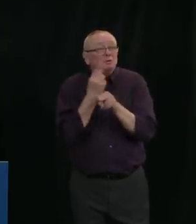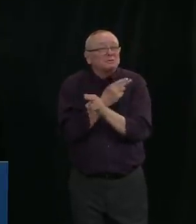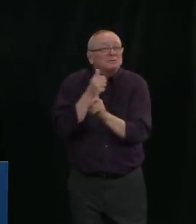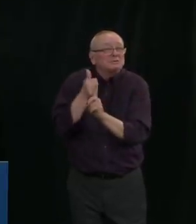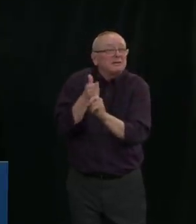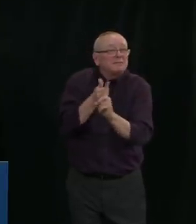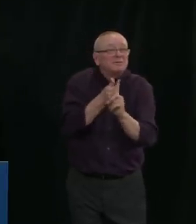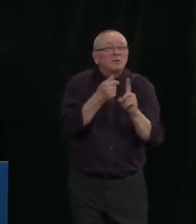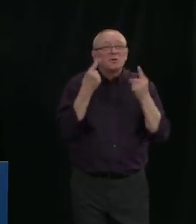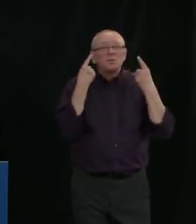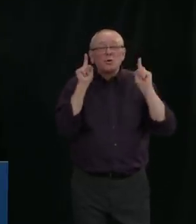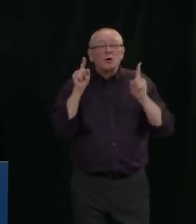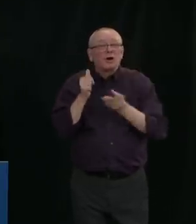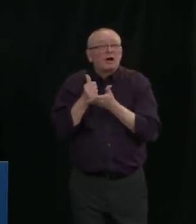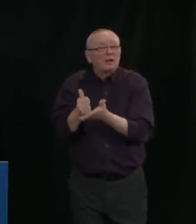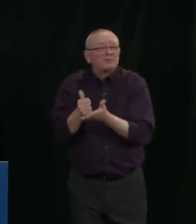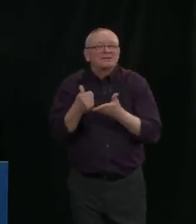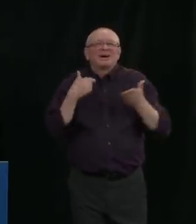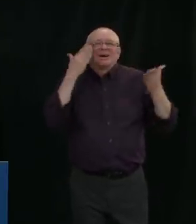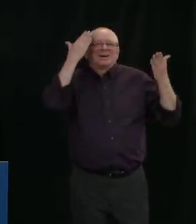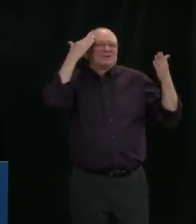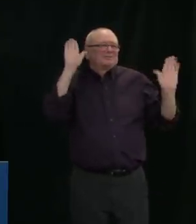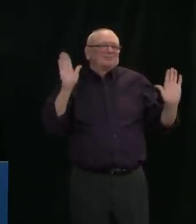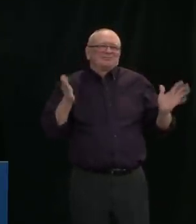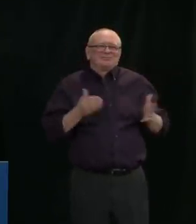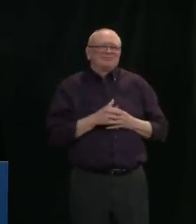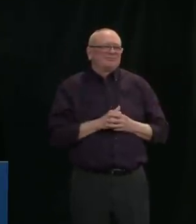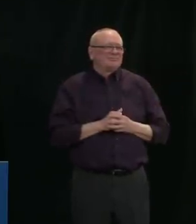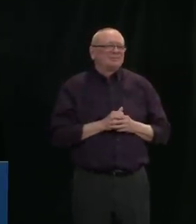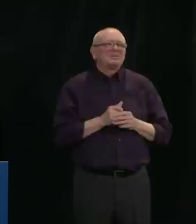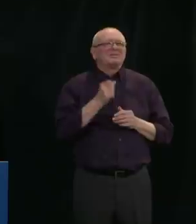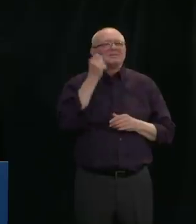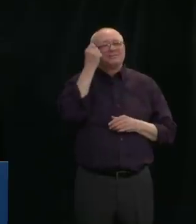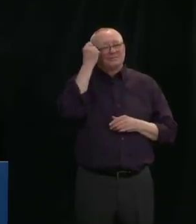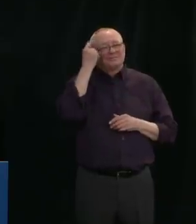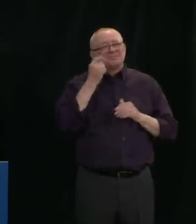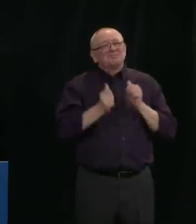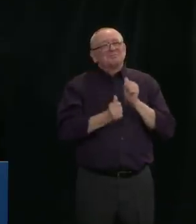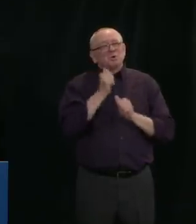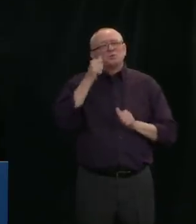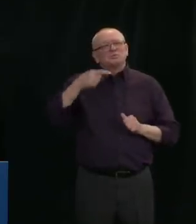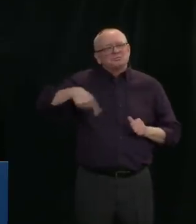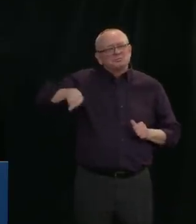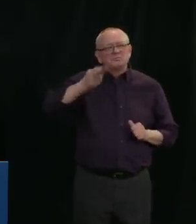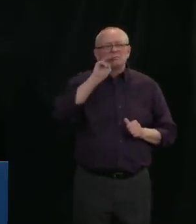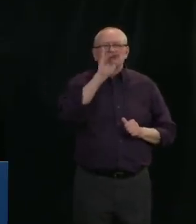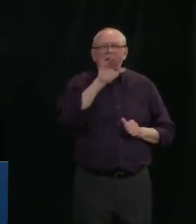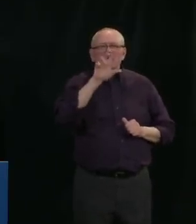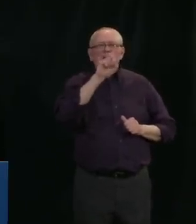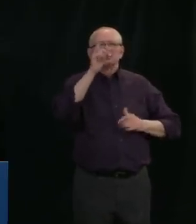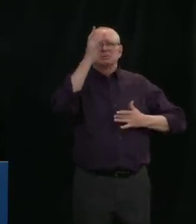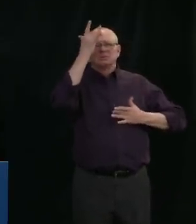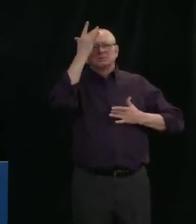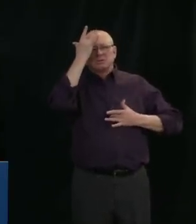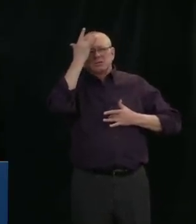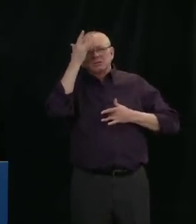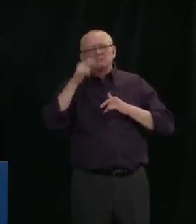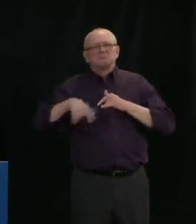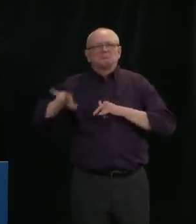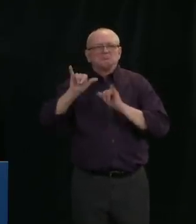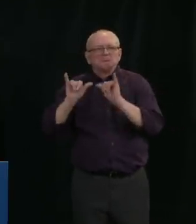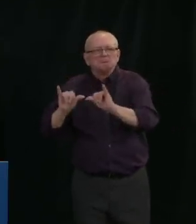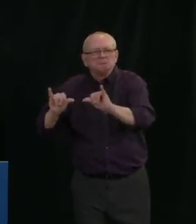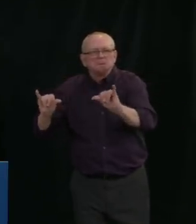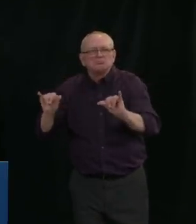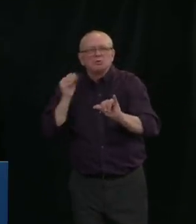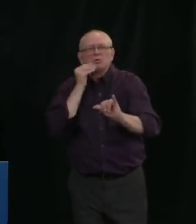this is mostly those who had mild illness who were at home throughout the duration of their illness and have now recovered. All right. We'll take one